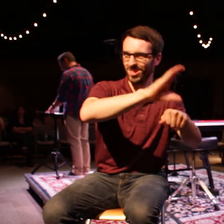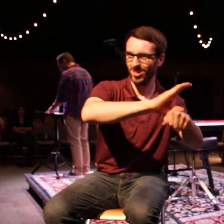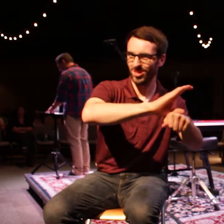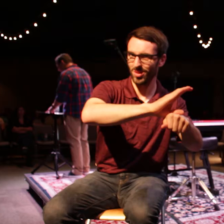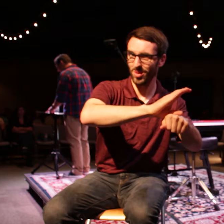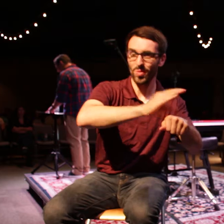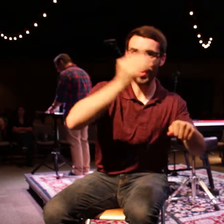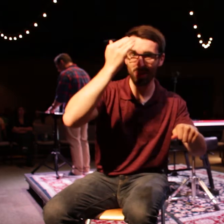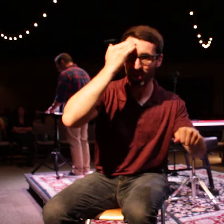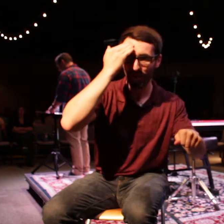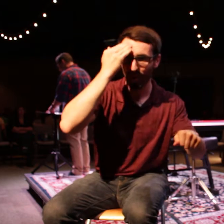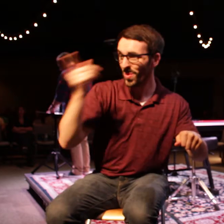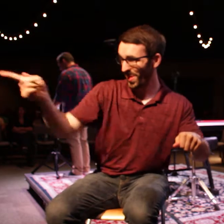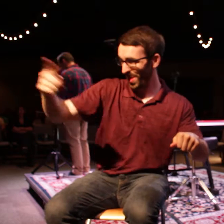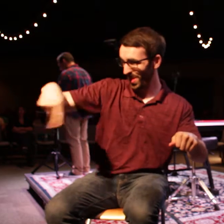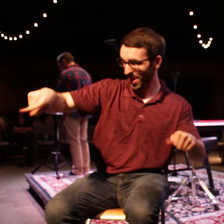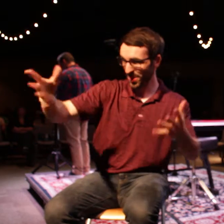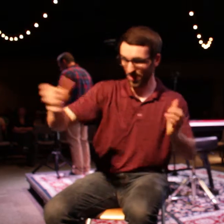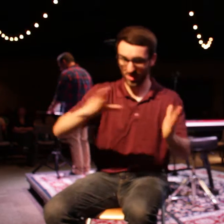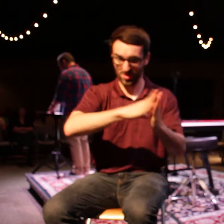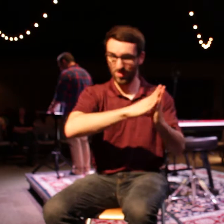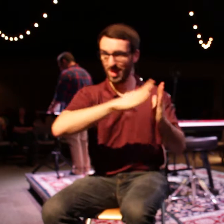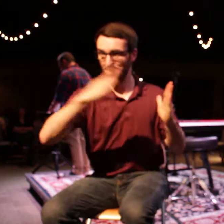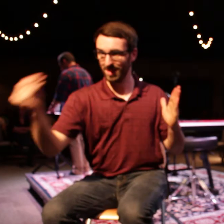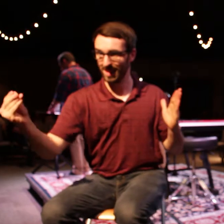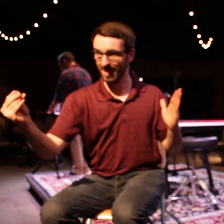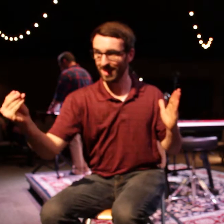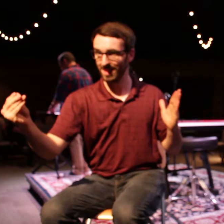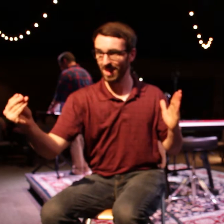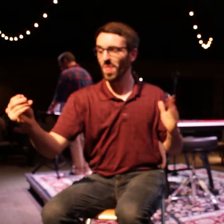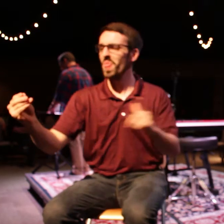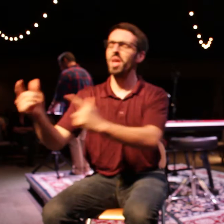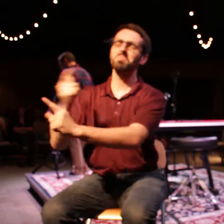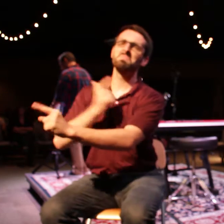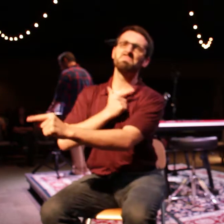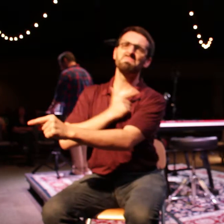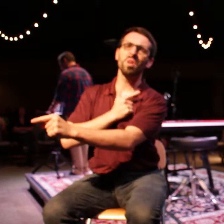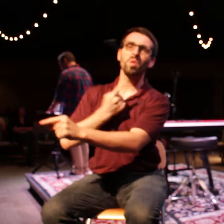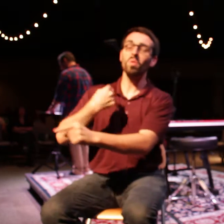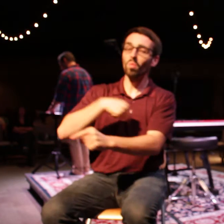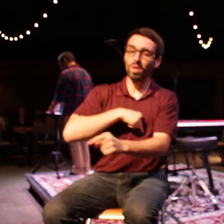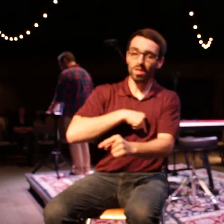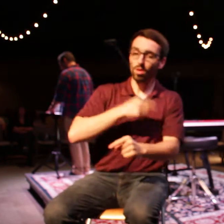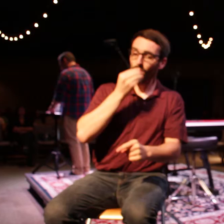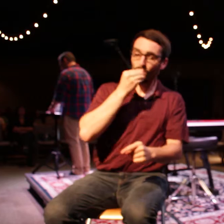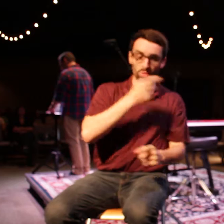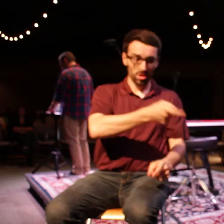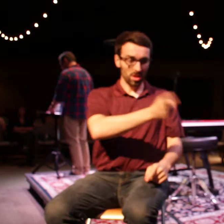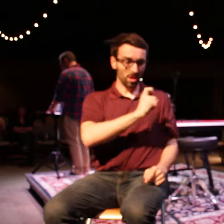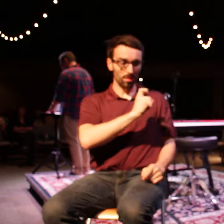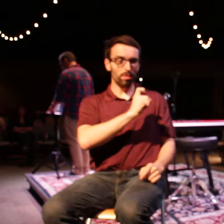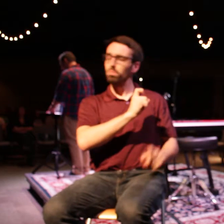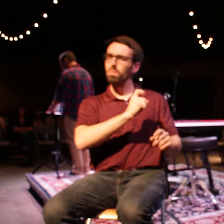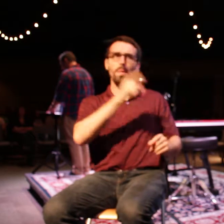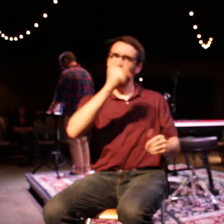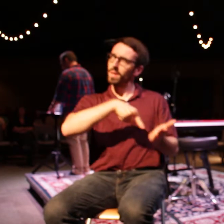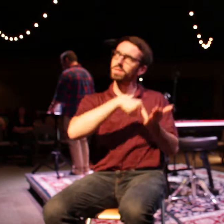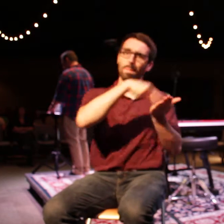were not idle when we were with you. We never accepted food from anyone without paying for it. We worked hard day and